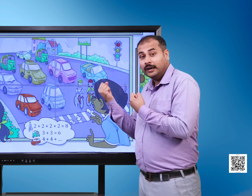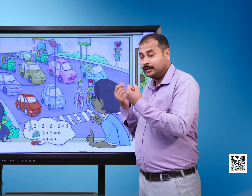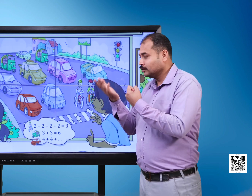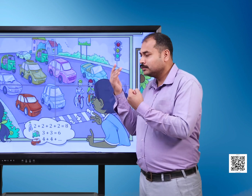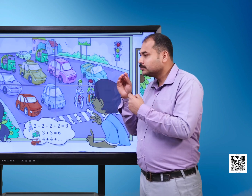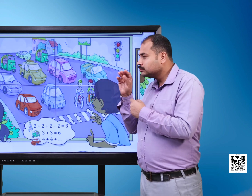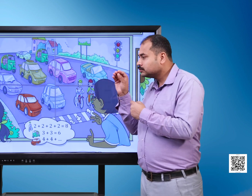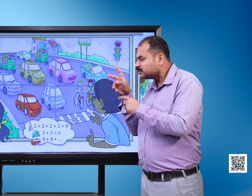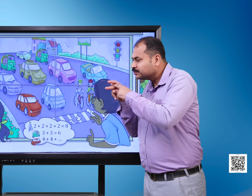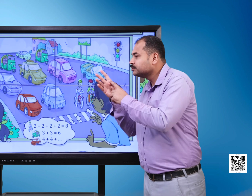plus blank.